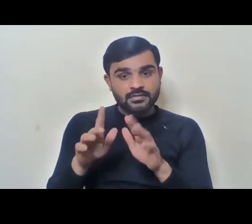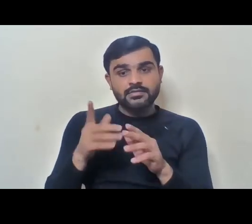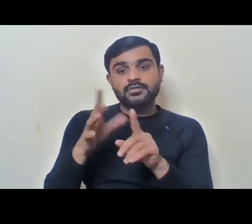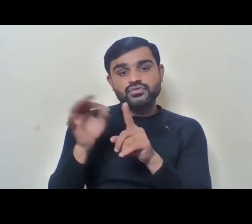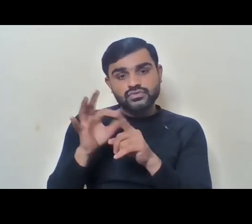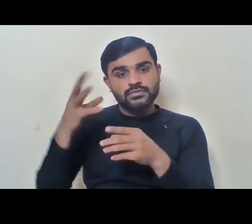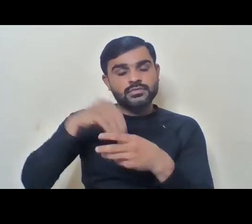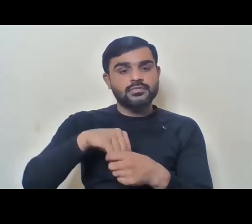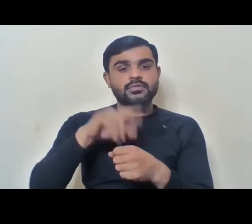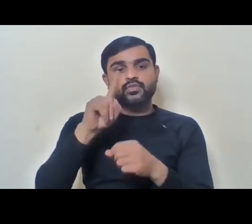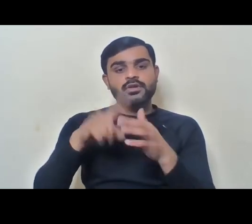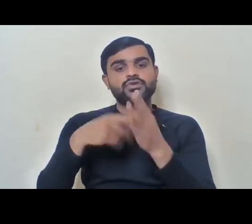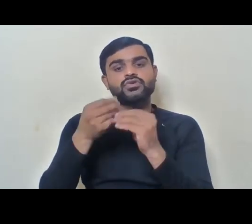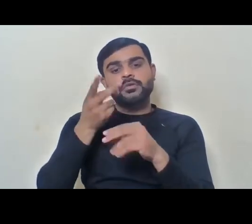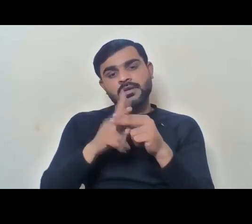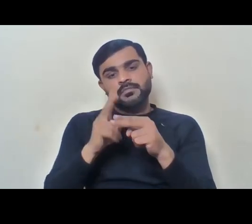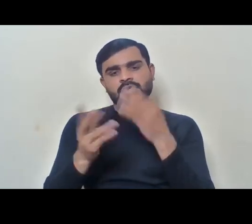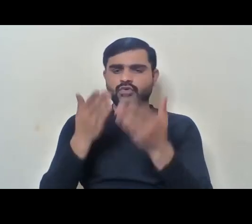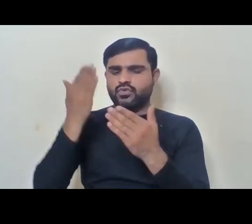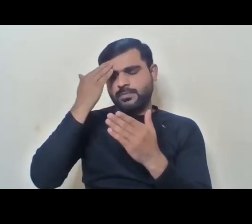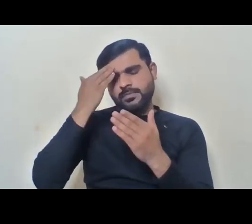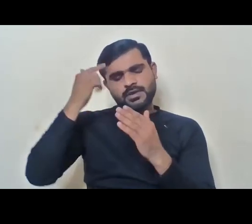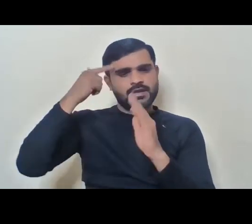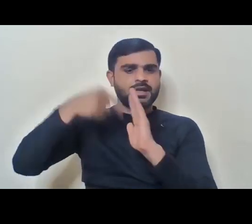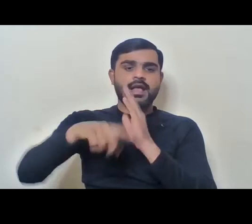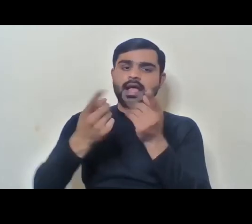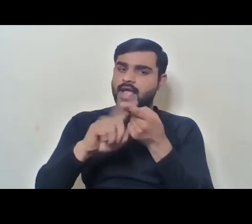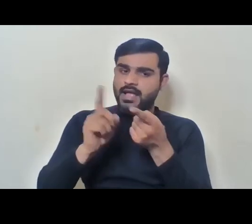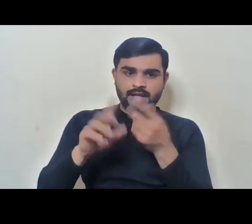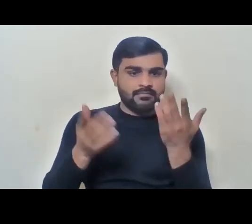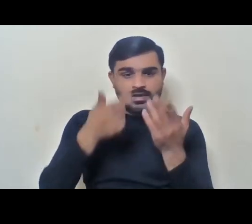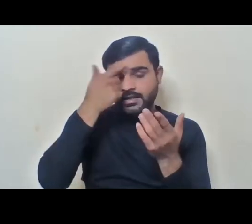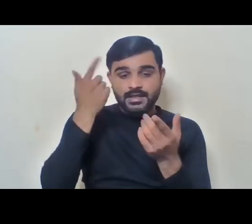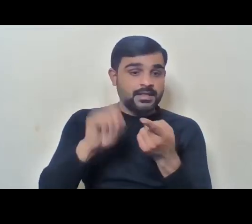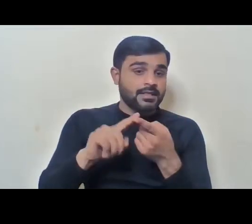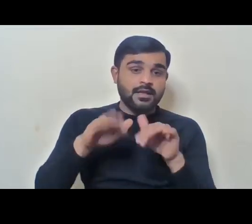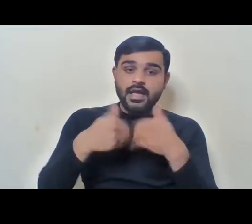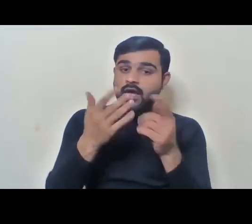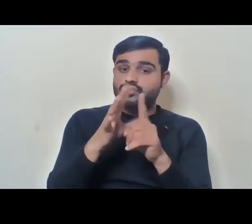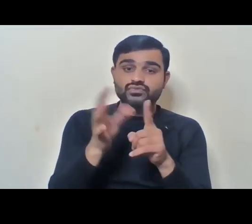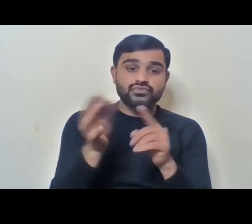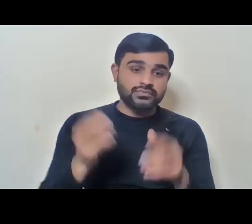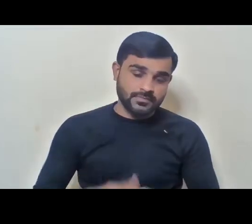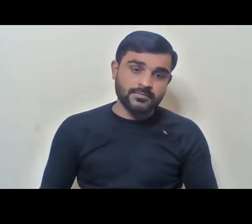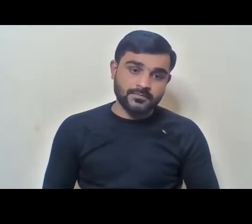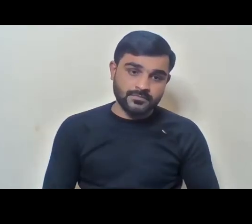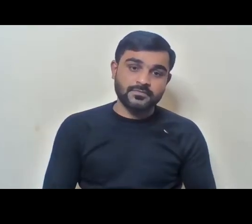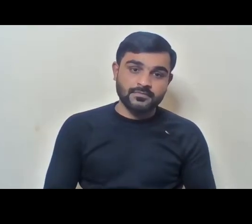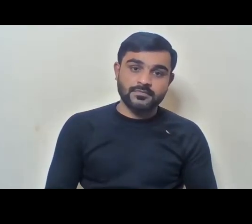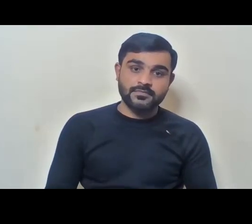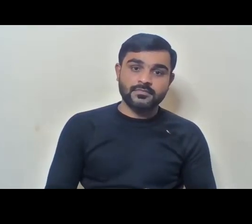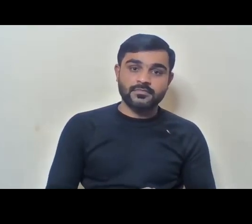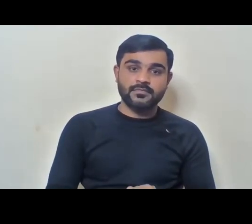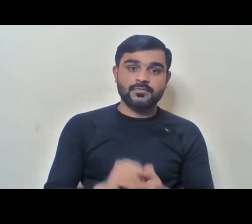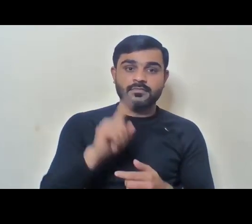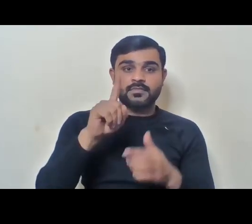Only one post will be there. I know all these things happen, but unfortunately, that is how it is. know. Jenna, I